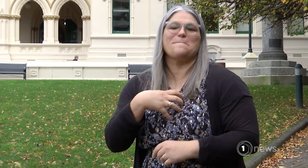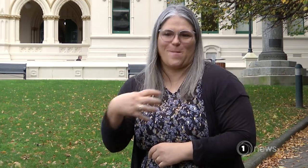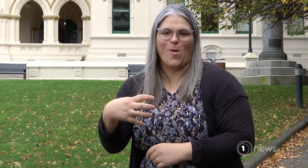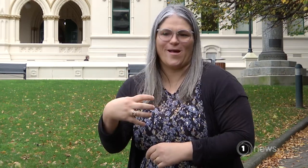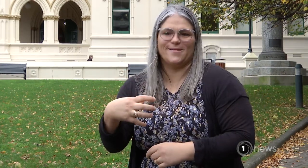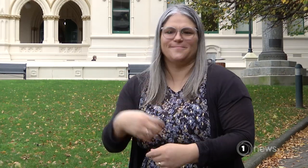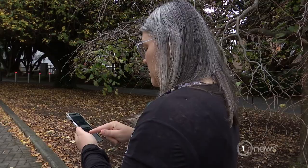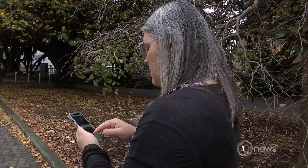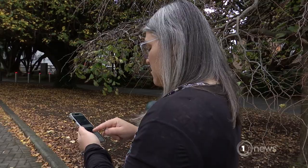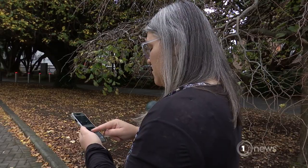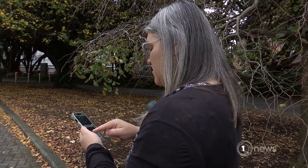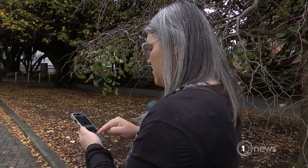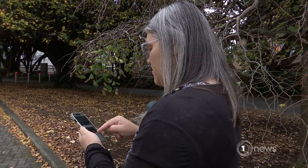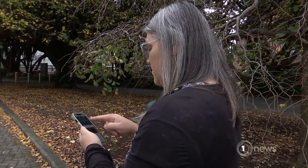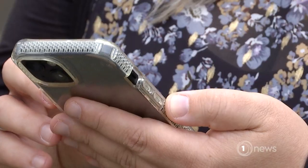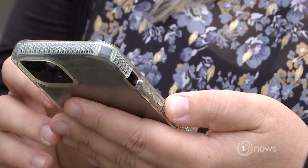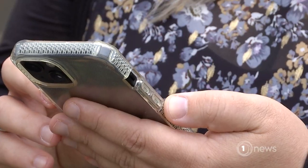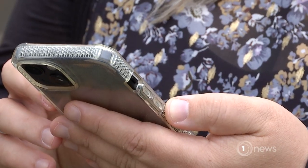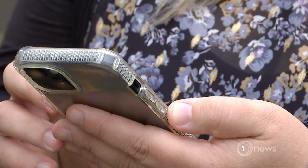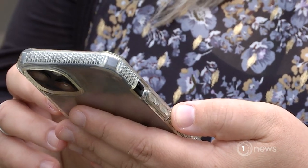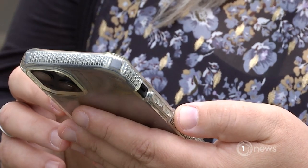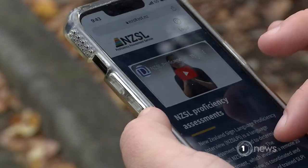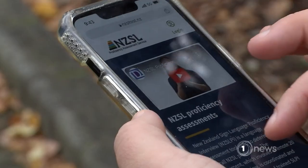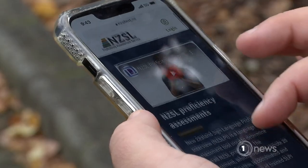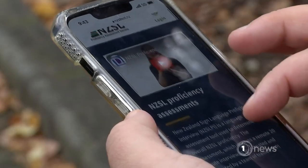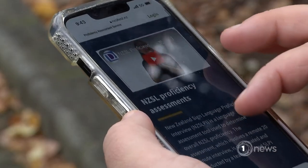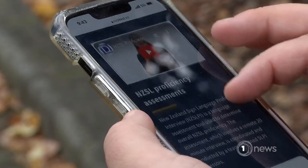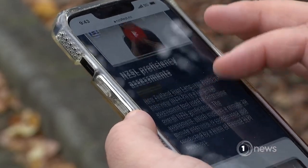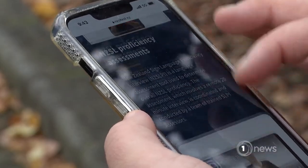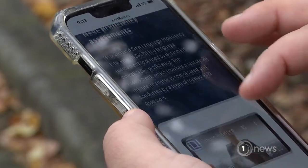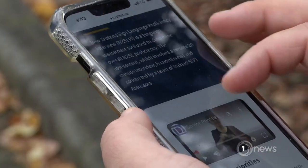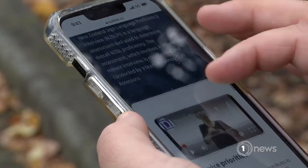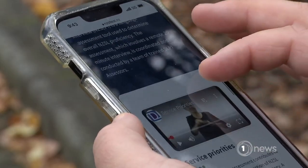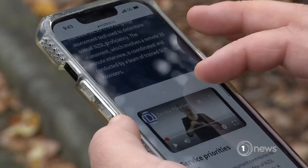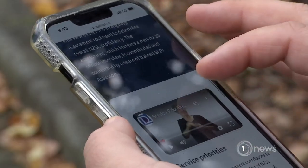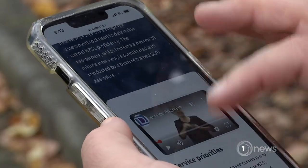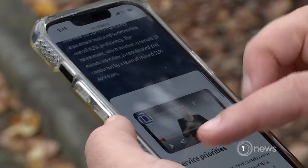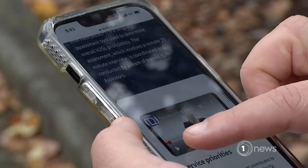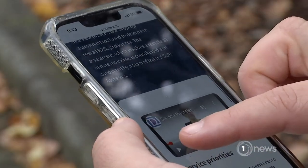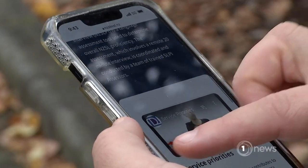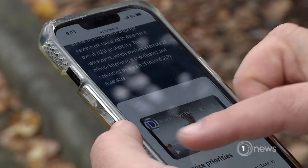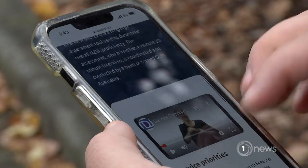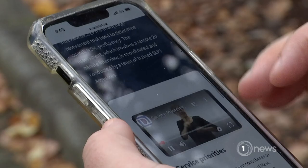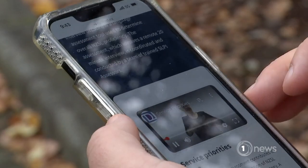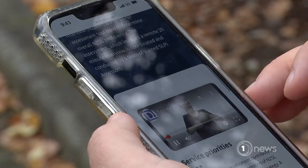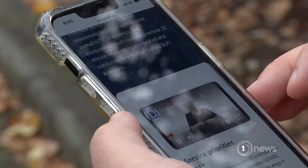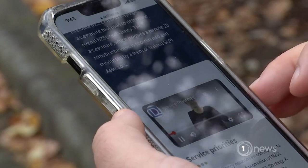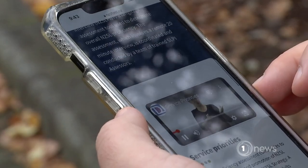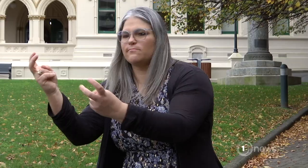and more. The outcome could look like this. Deaf people would be able to head to a website and have New Zealand Sign